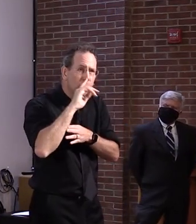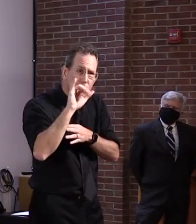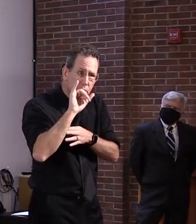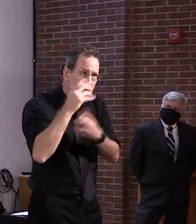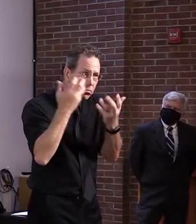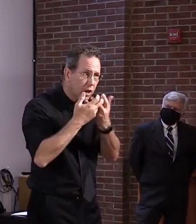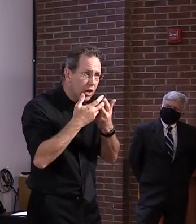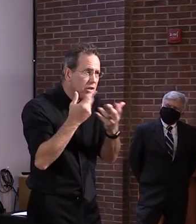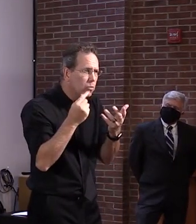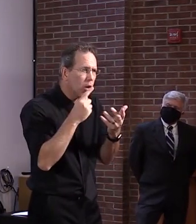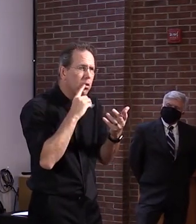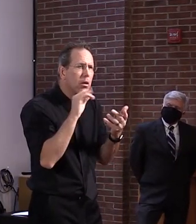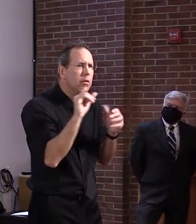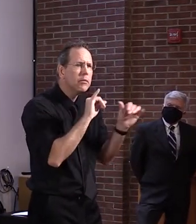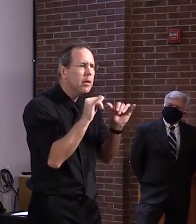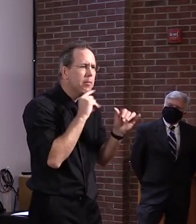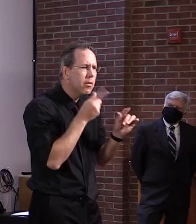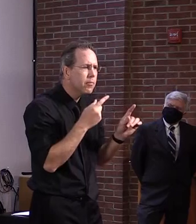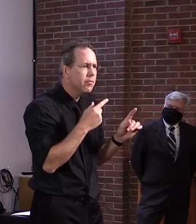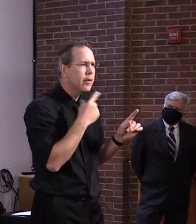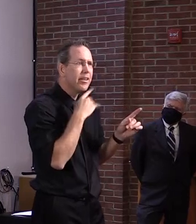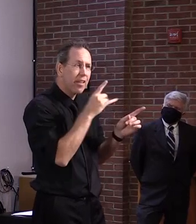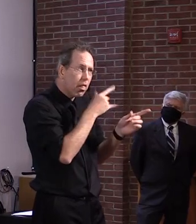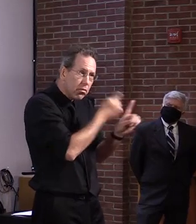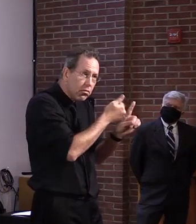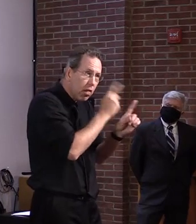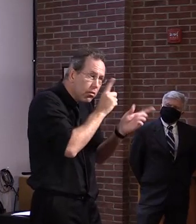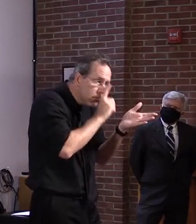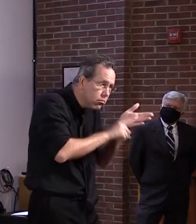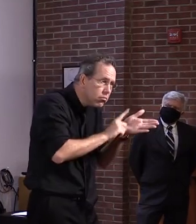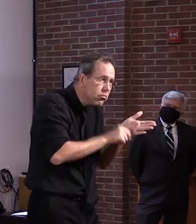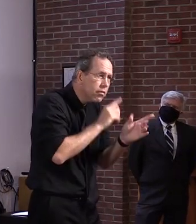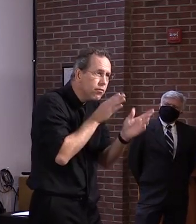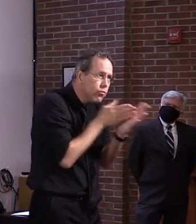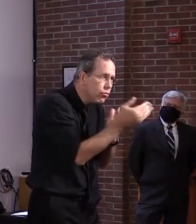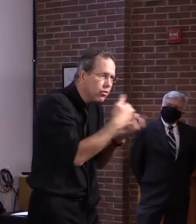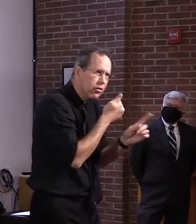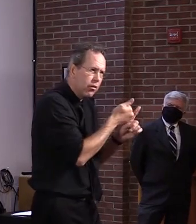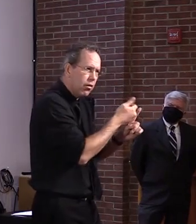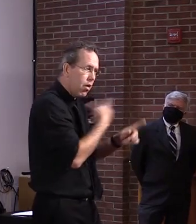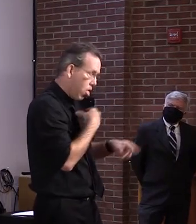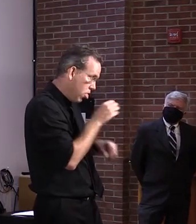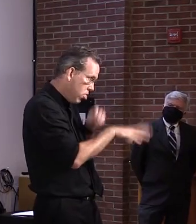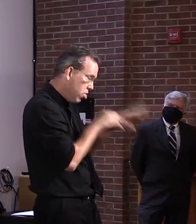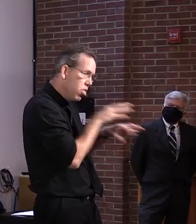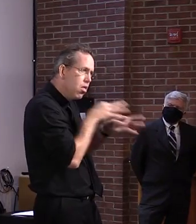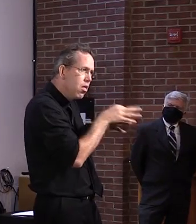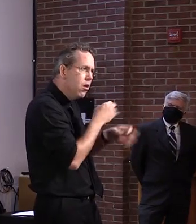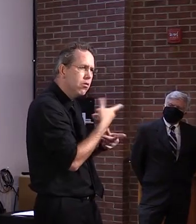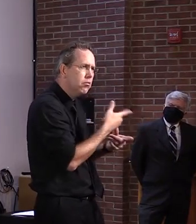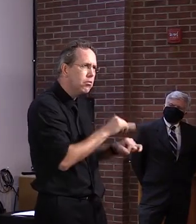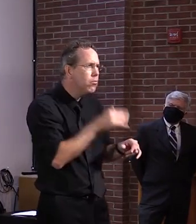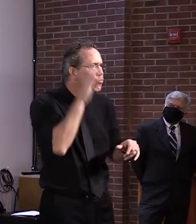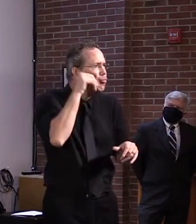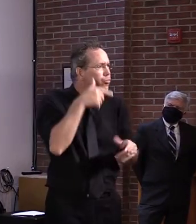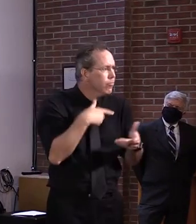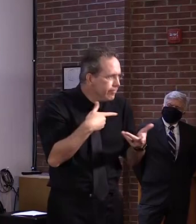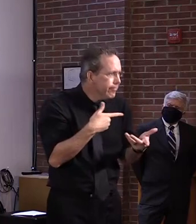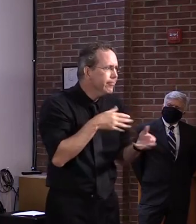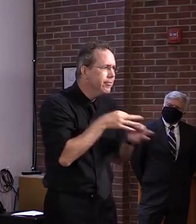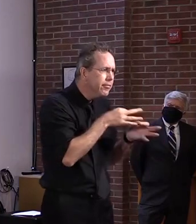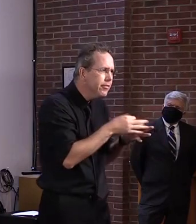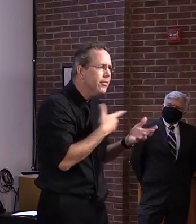wrong without actually, uh, going through the same kind of meticulous investigation, um, really doesn't